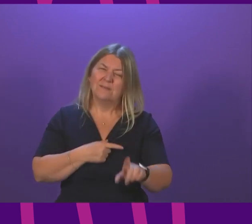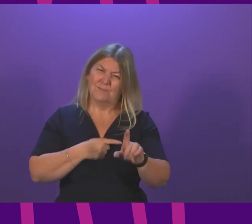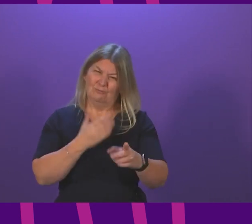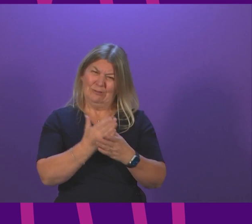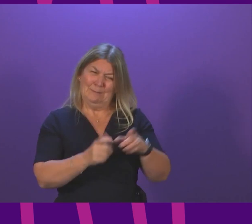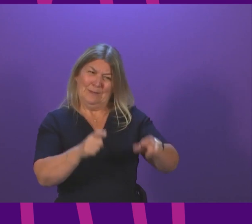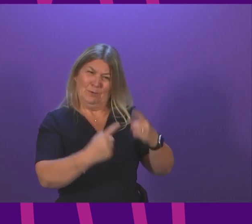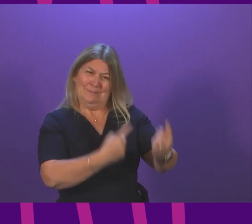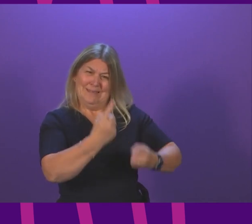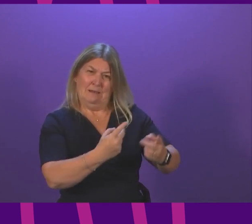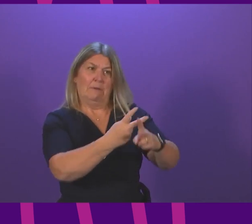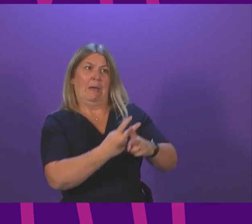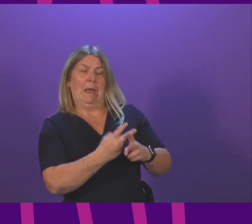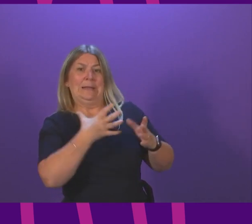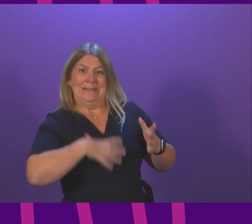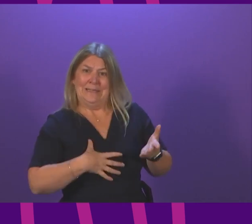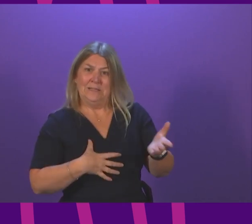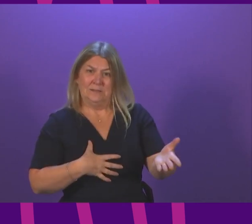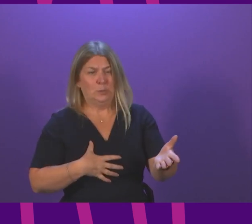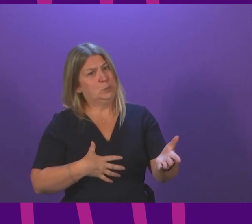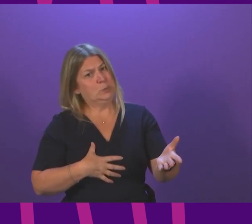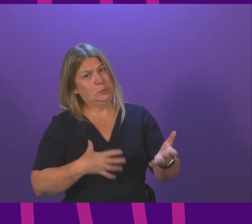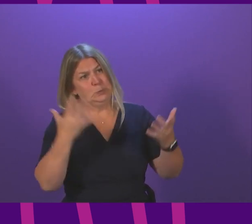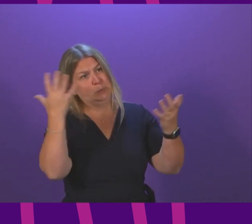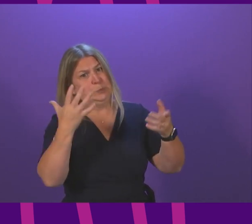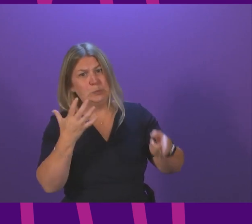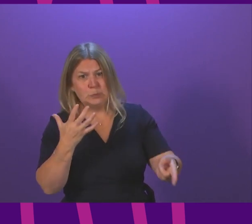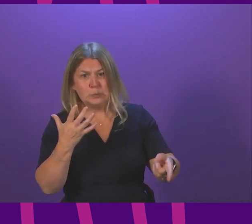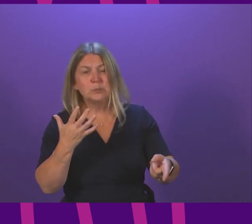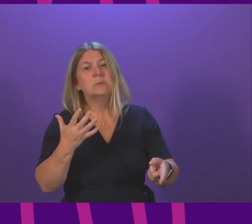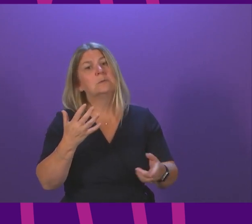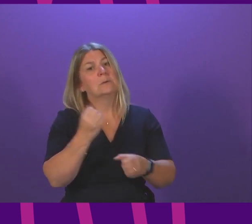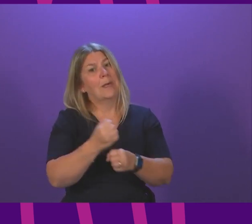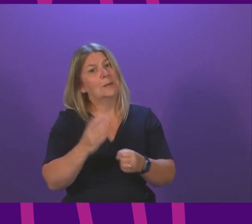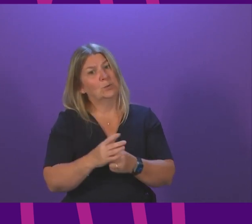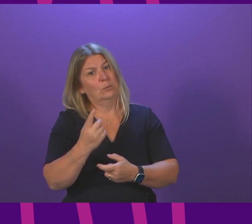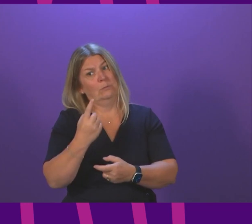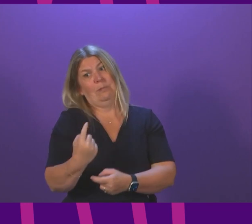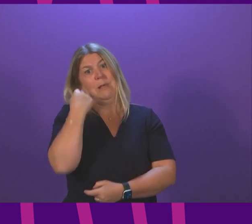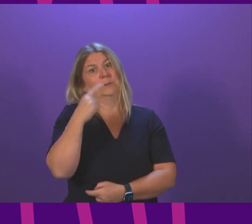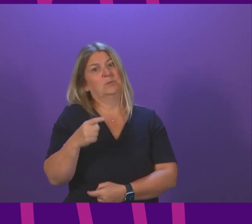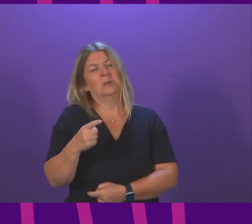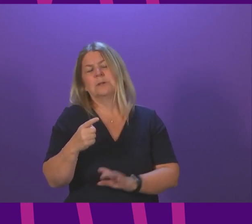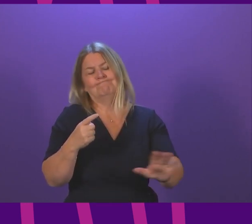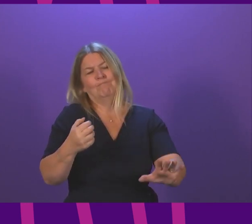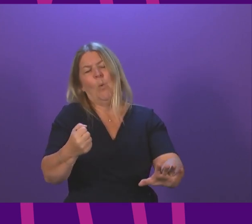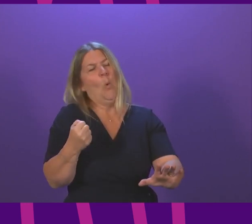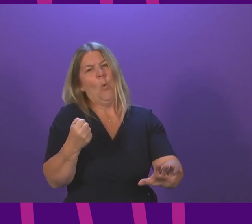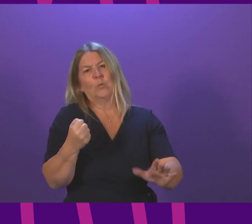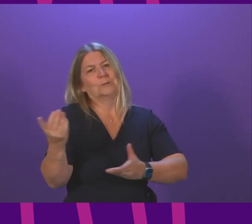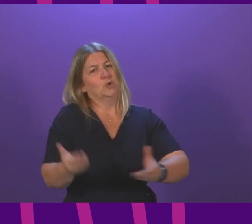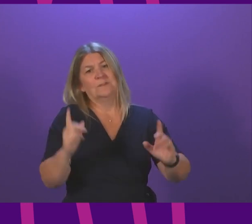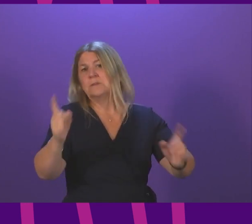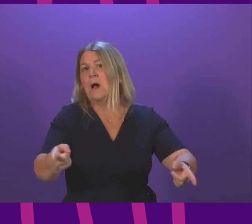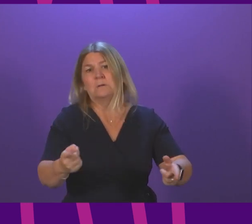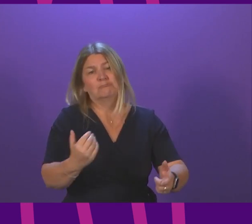Glasgow City Council last week took the operational decision to suspend daycare services on the basis of mounting staffing pressures in